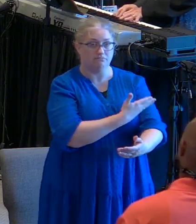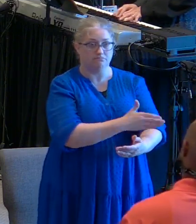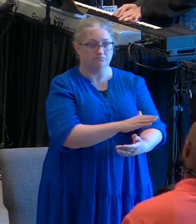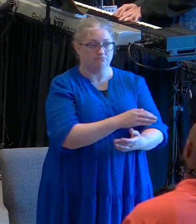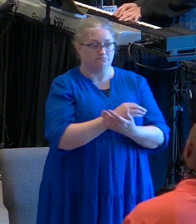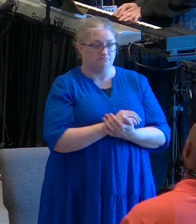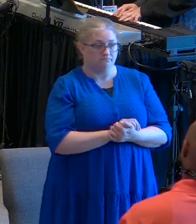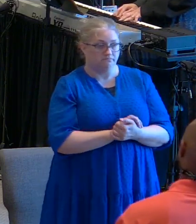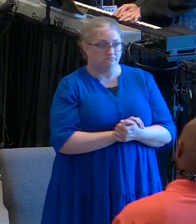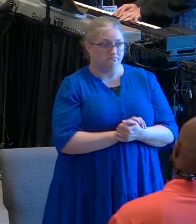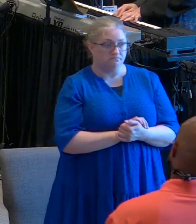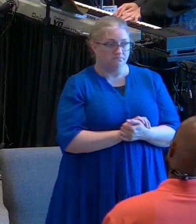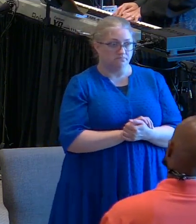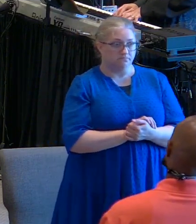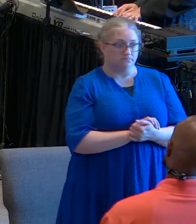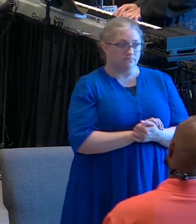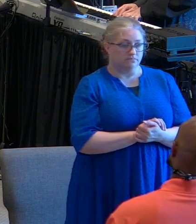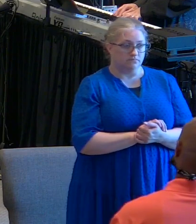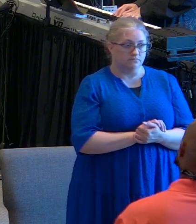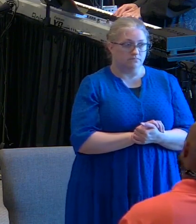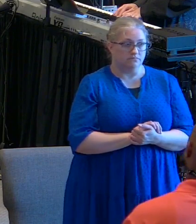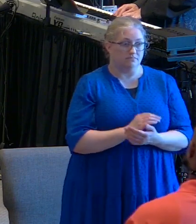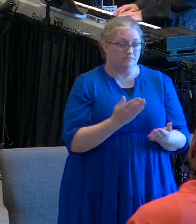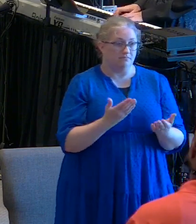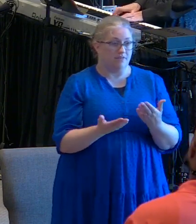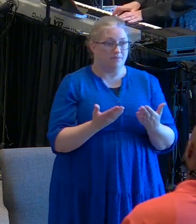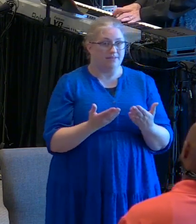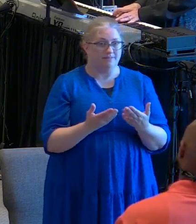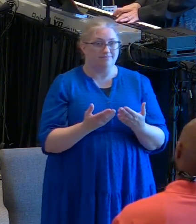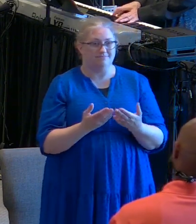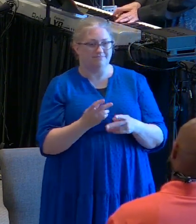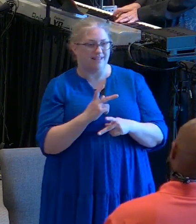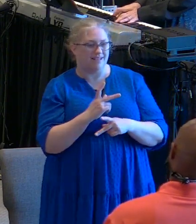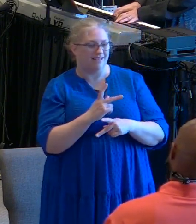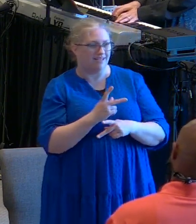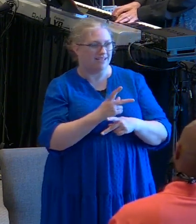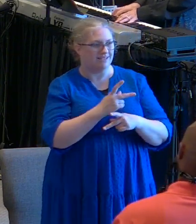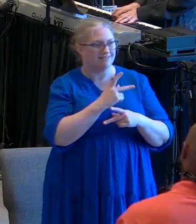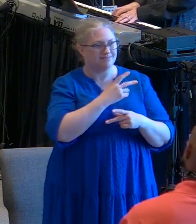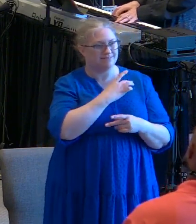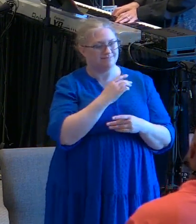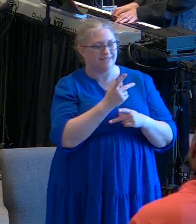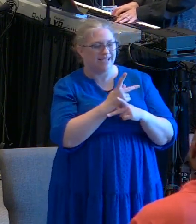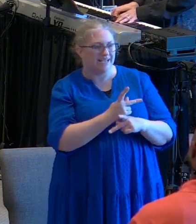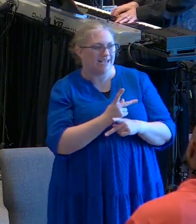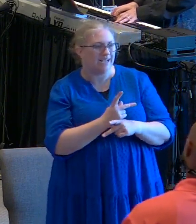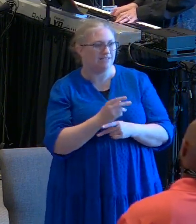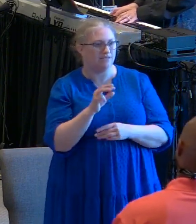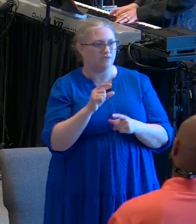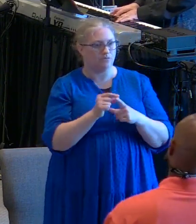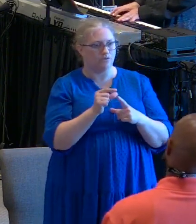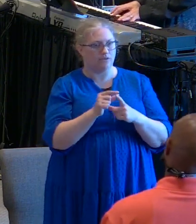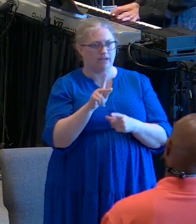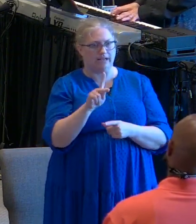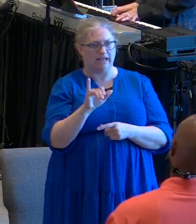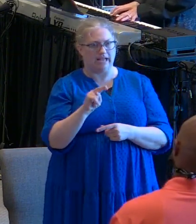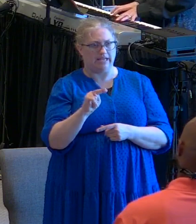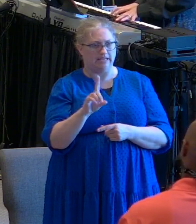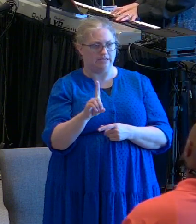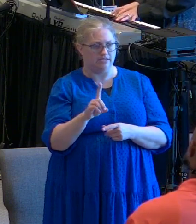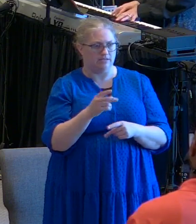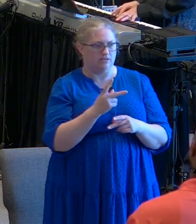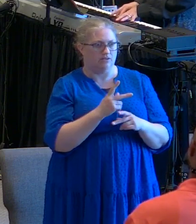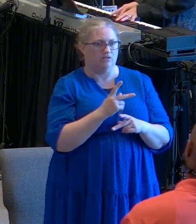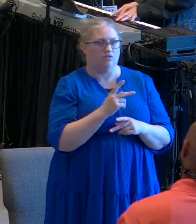algún canto que vas escuchando maybe a kind word from someone o quizás unas palabras de ánimo